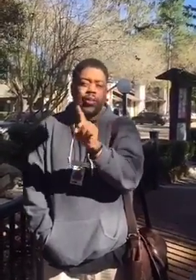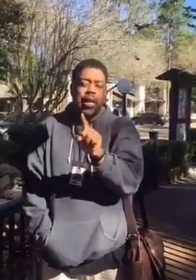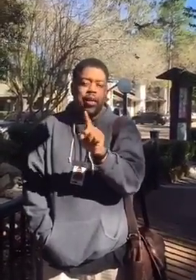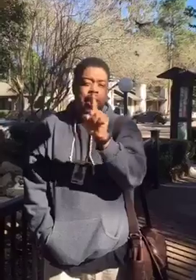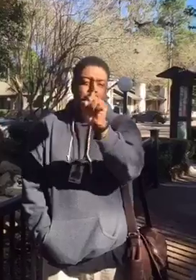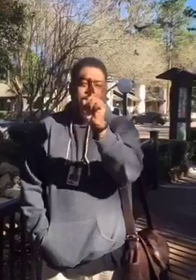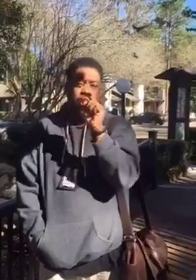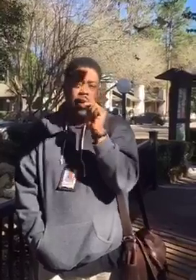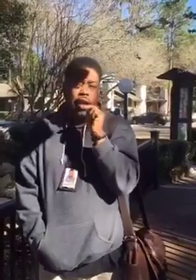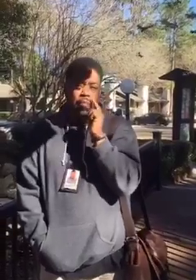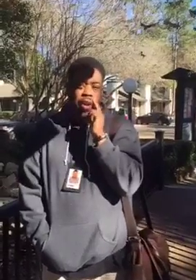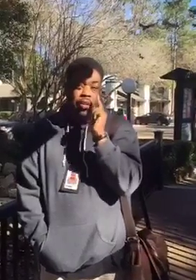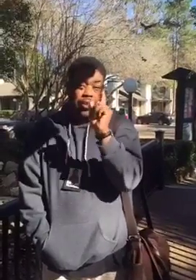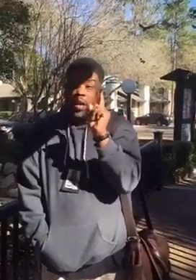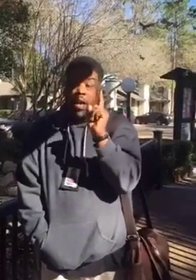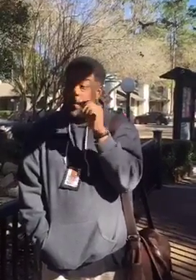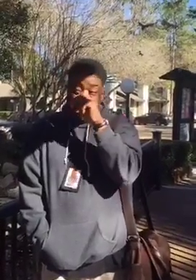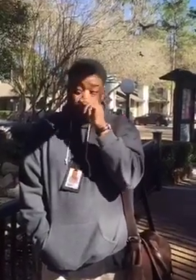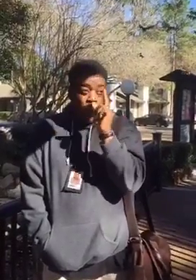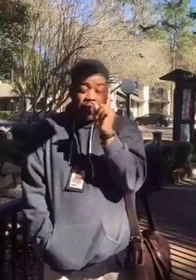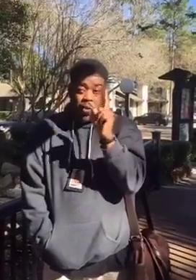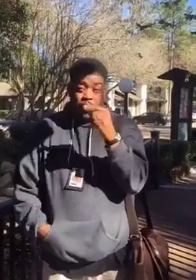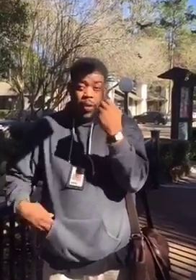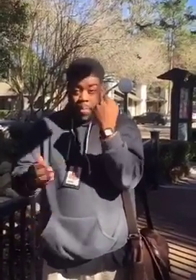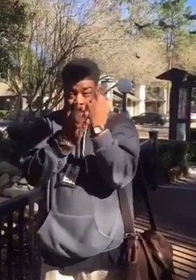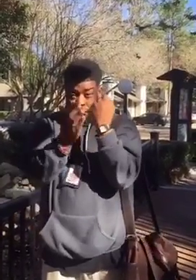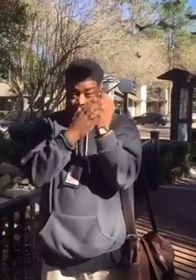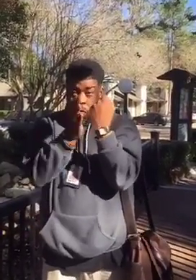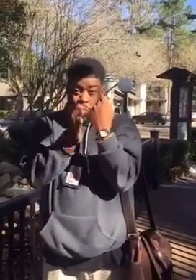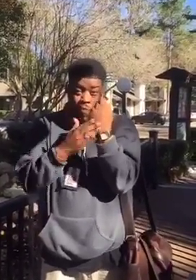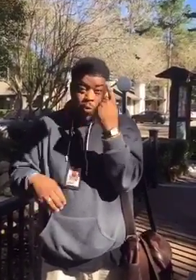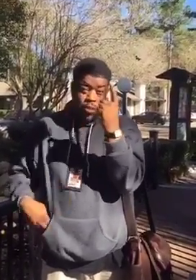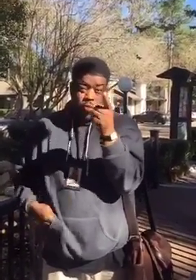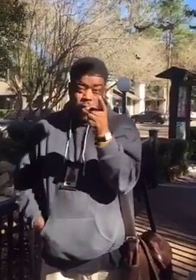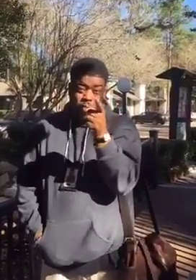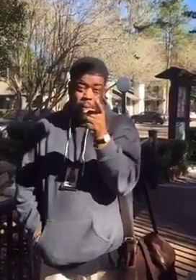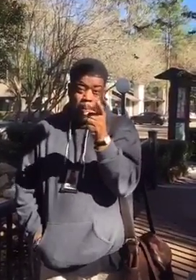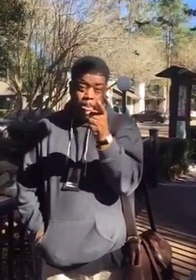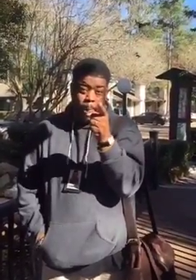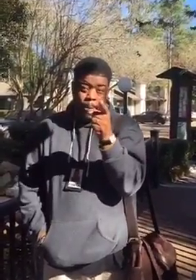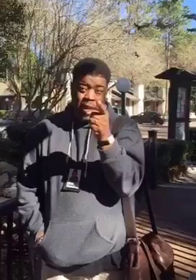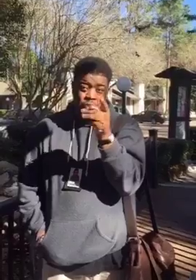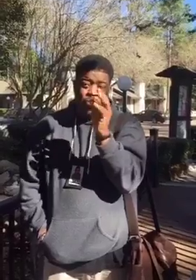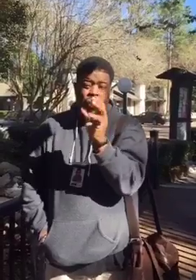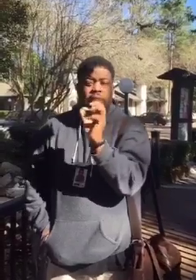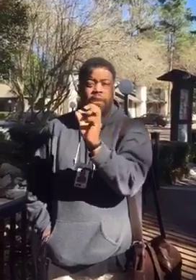the seed that your small beginning brings. I'm going tell you, that's where we folks, that's where we folks go wrong. You start